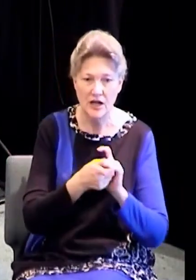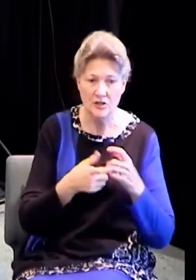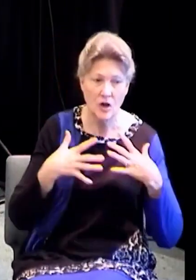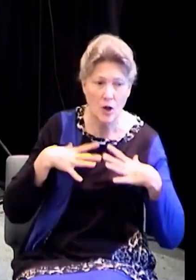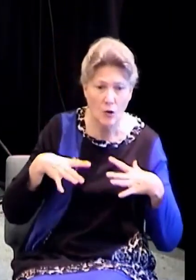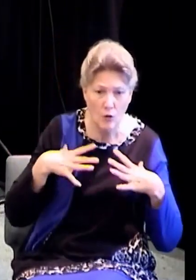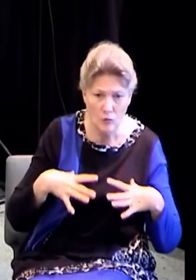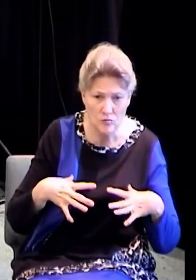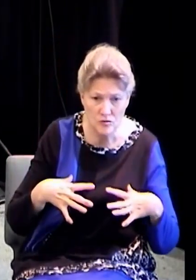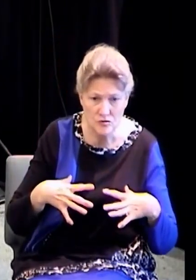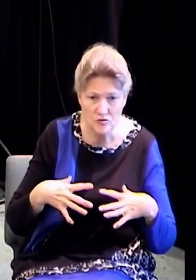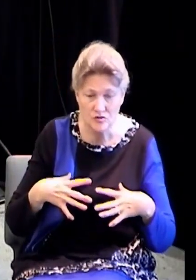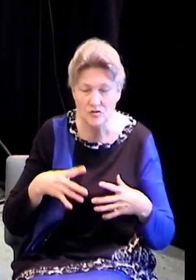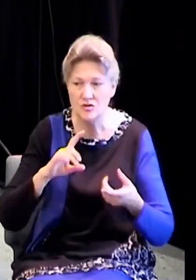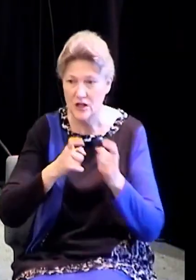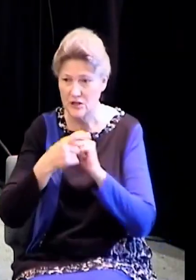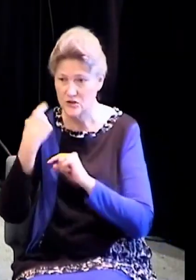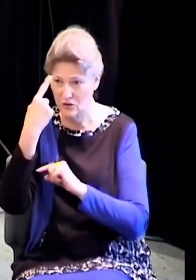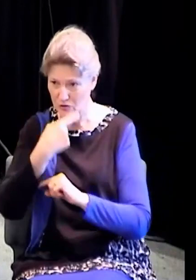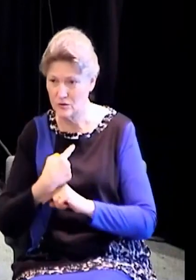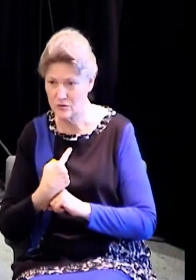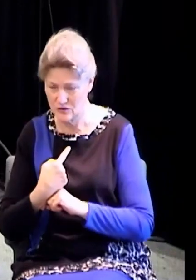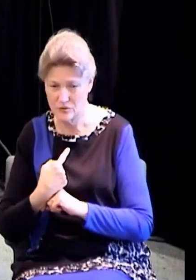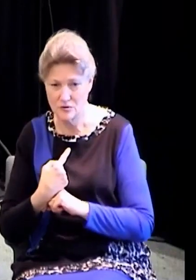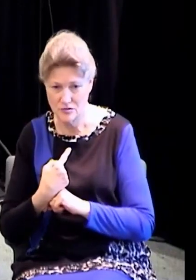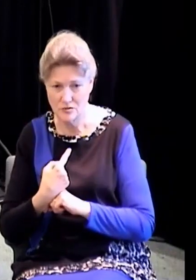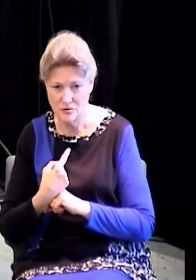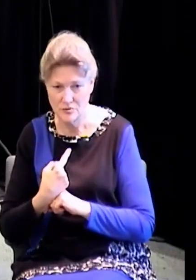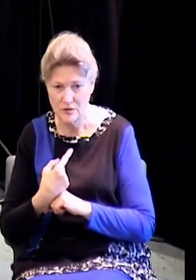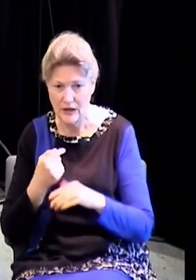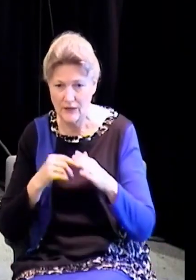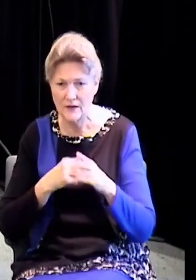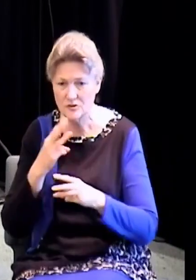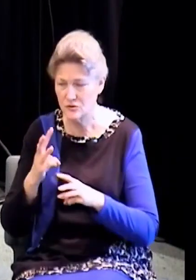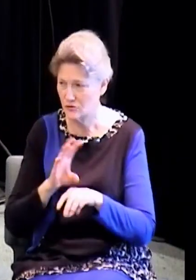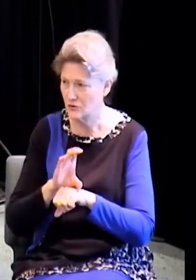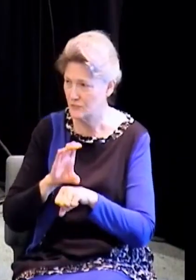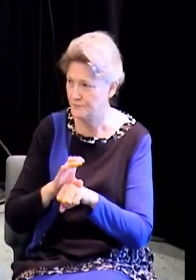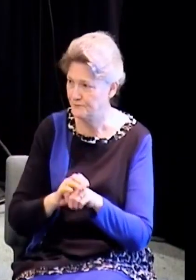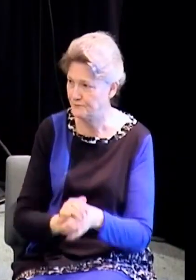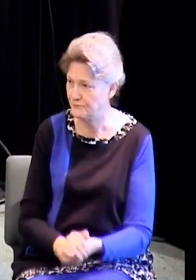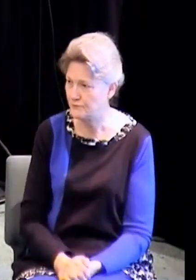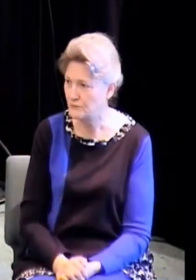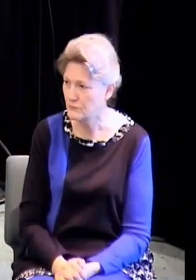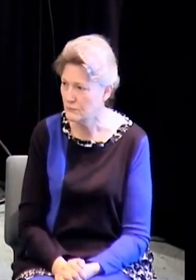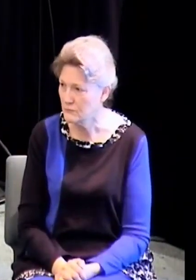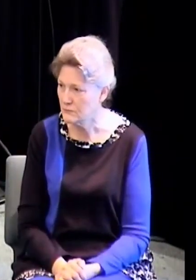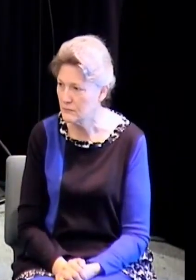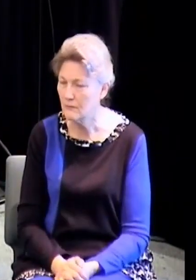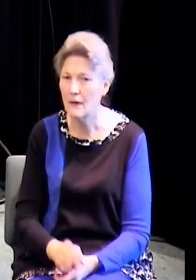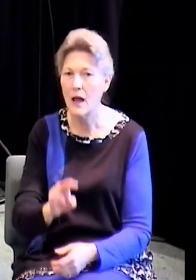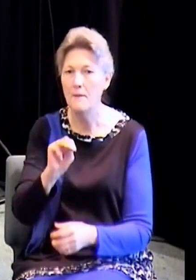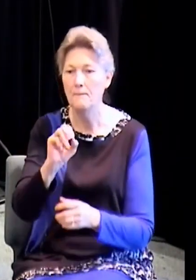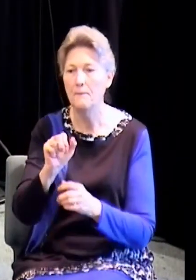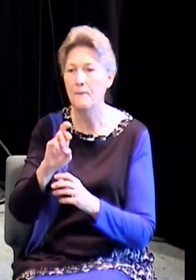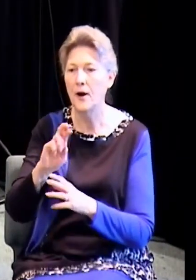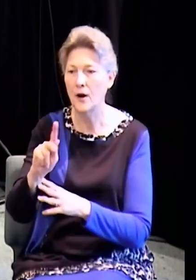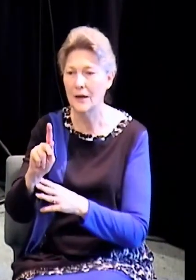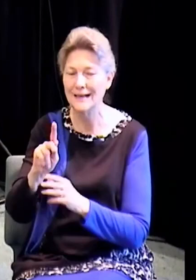everything possible to help as many people get to heaven as we can. And Mark 7, 21, and I'm going to move through